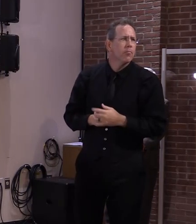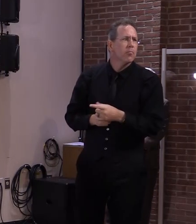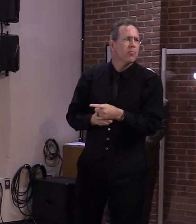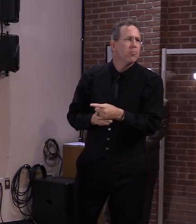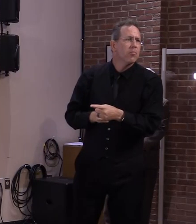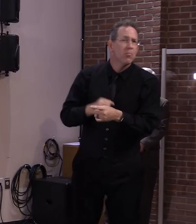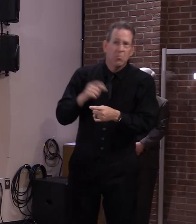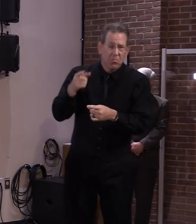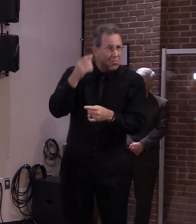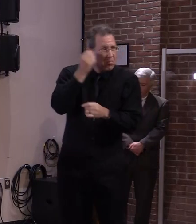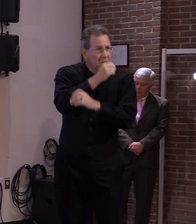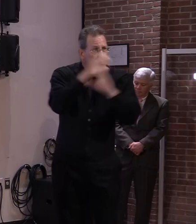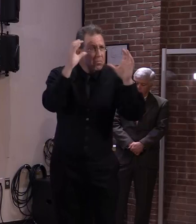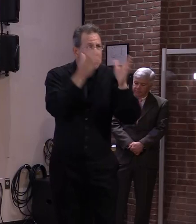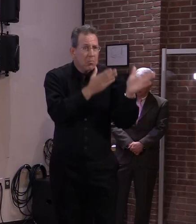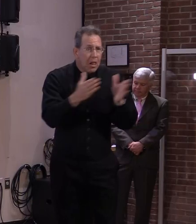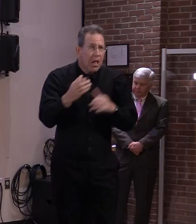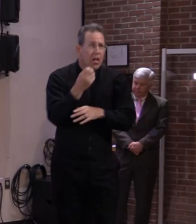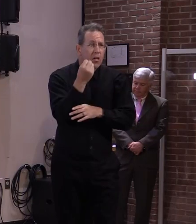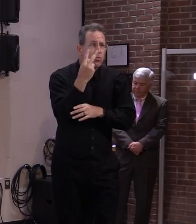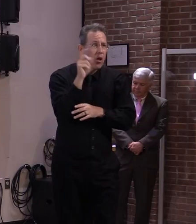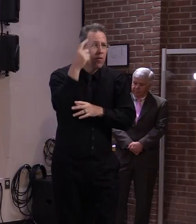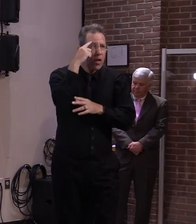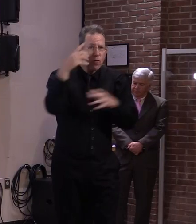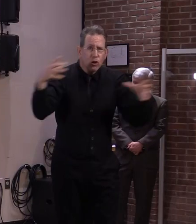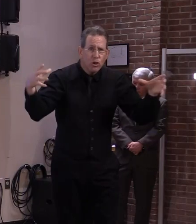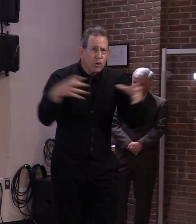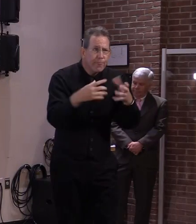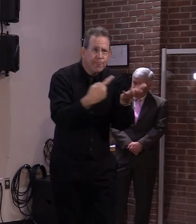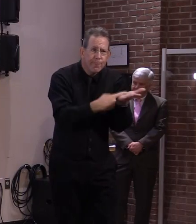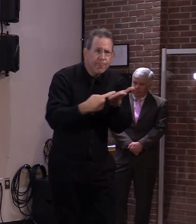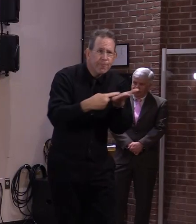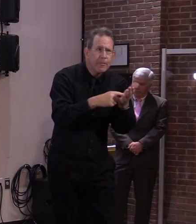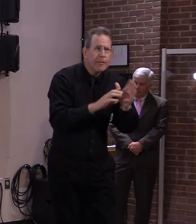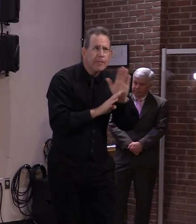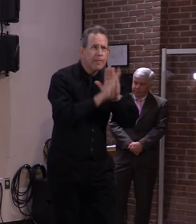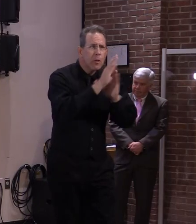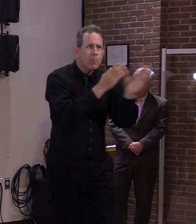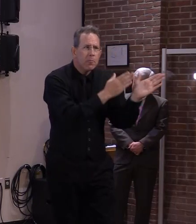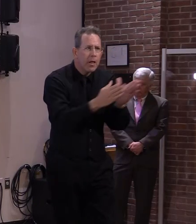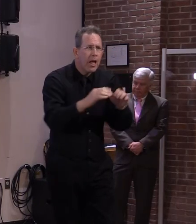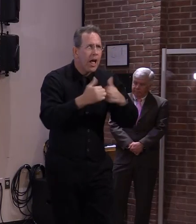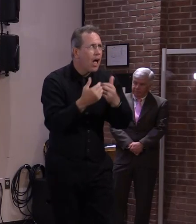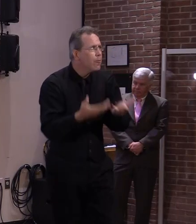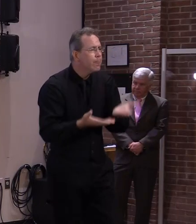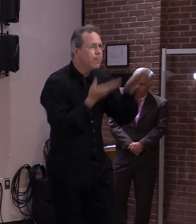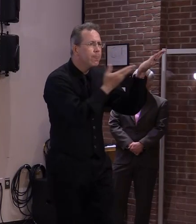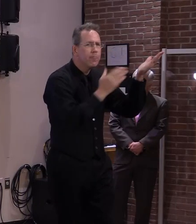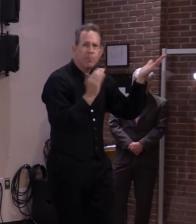really develop a plan that the President Biden could use? Yeah, I don't know.